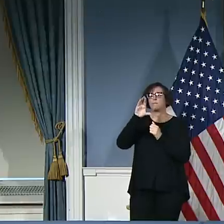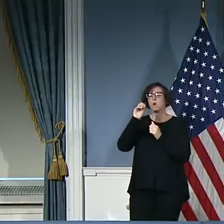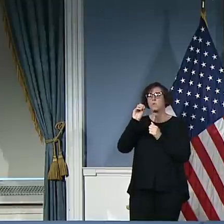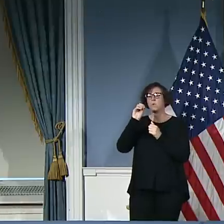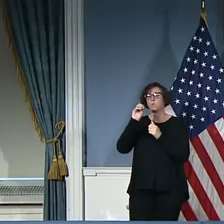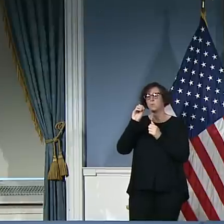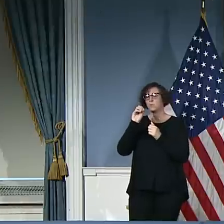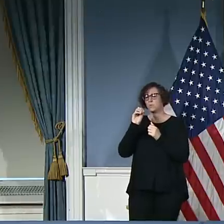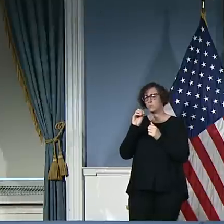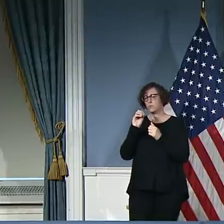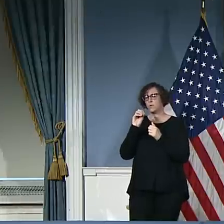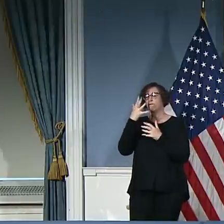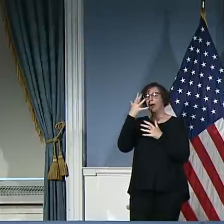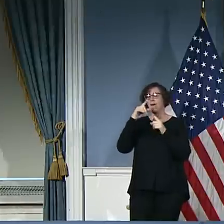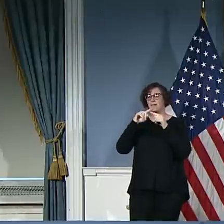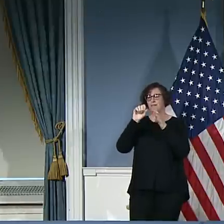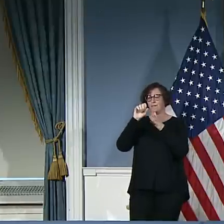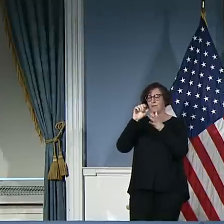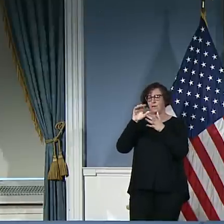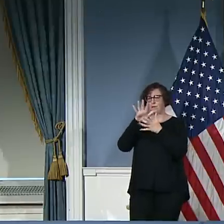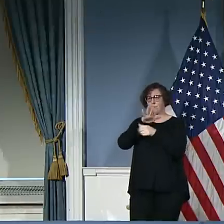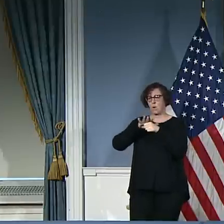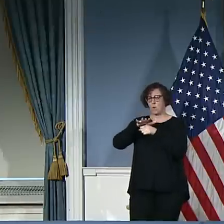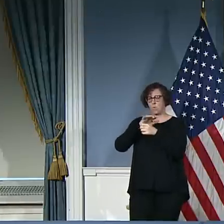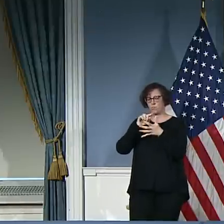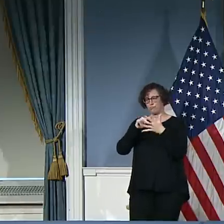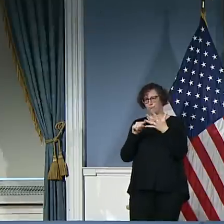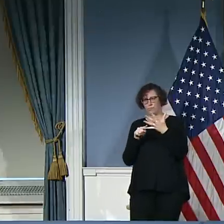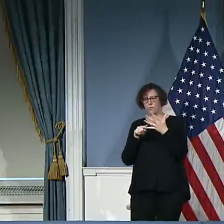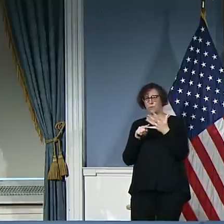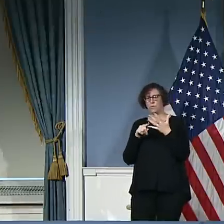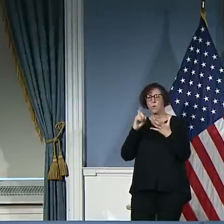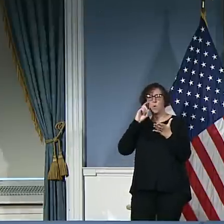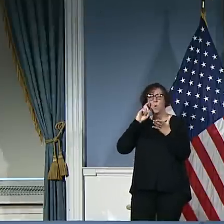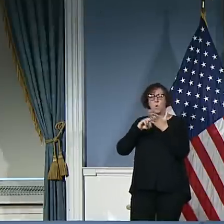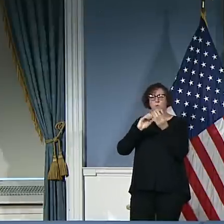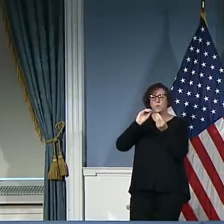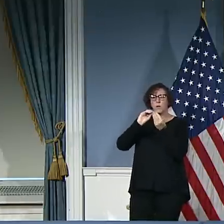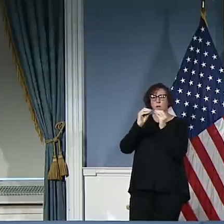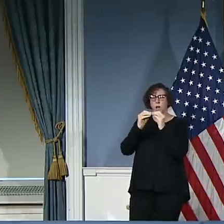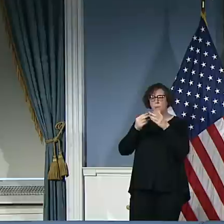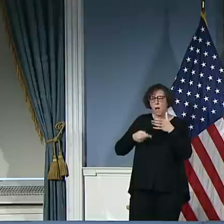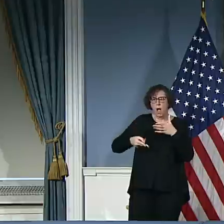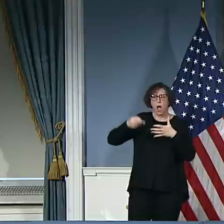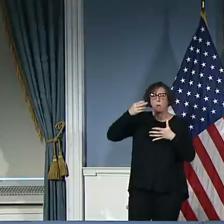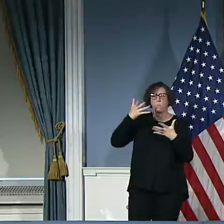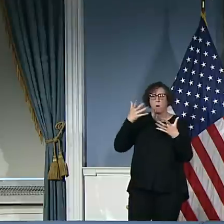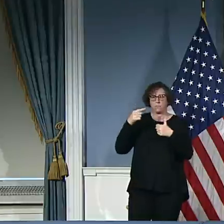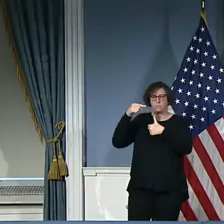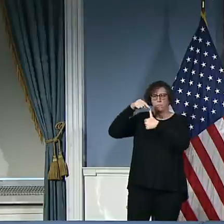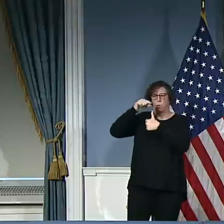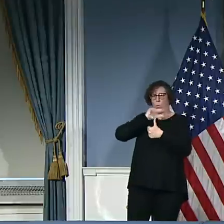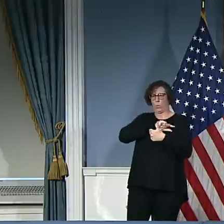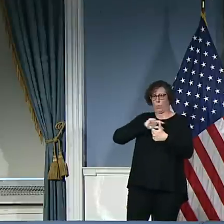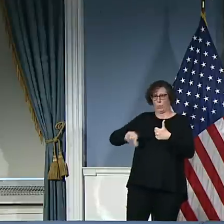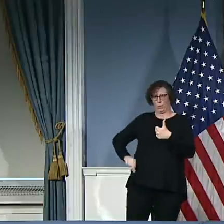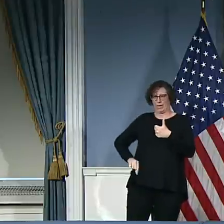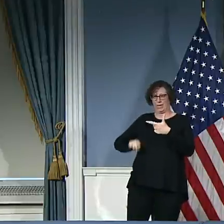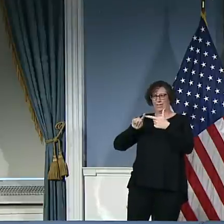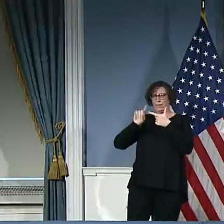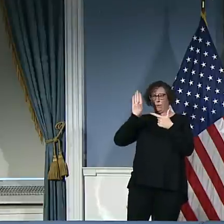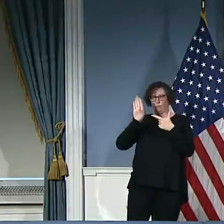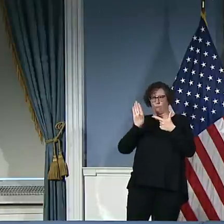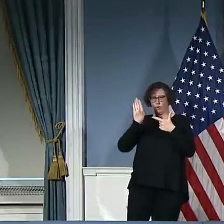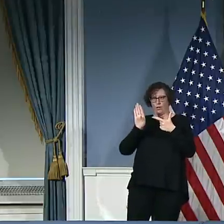have been running highest in Queens and Brooklyn, obviously, since they're the most populous bureaus, it sort of tracks the density there.